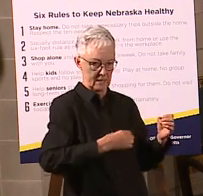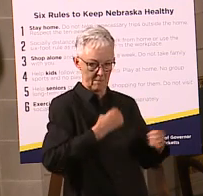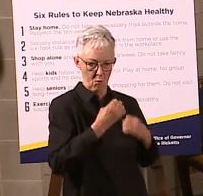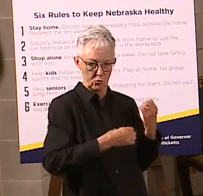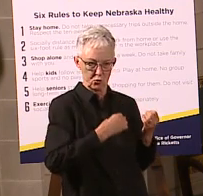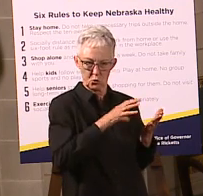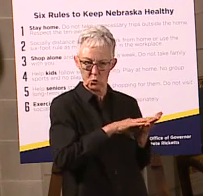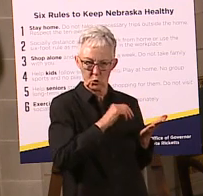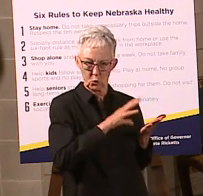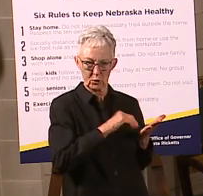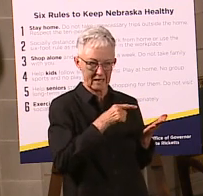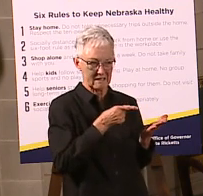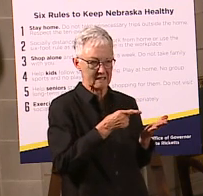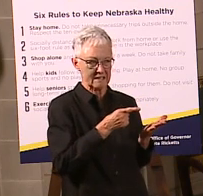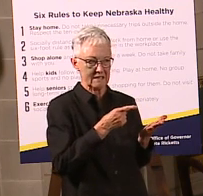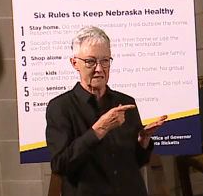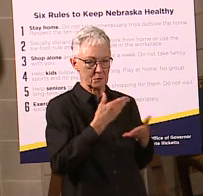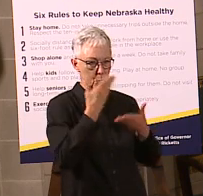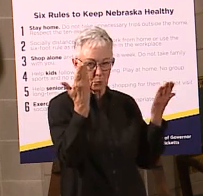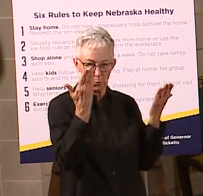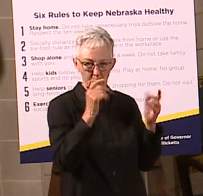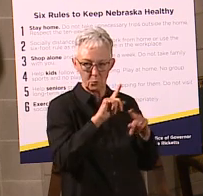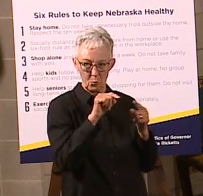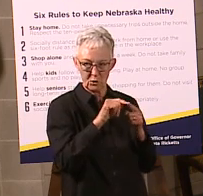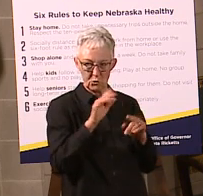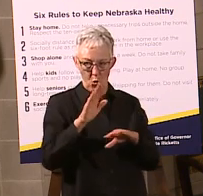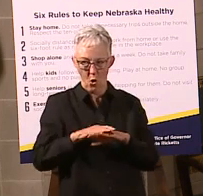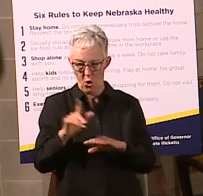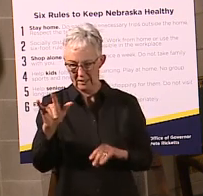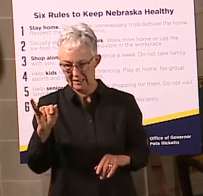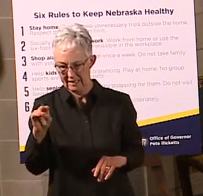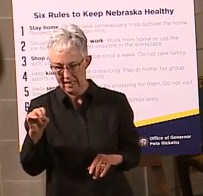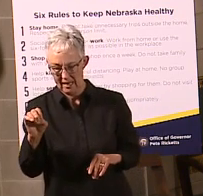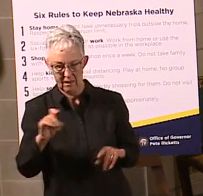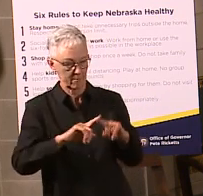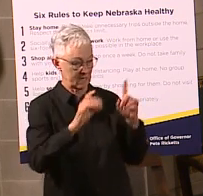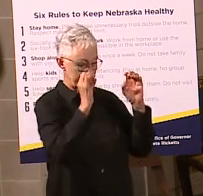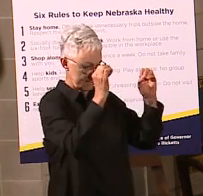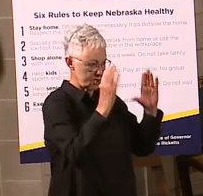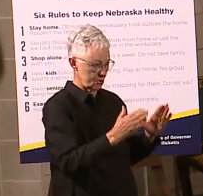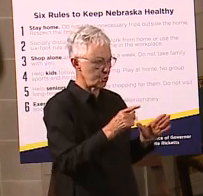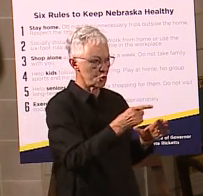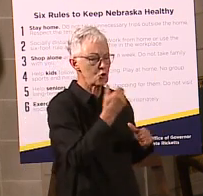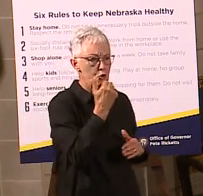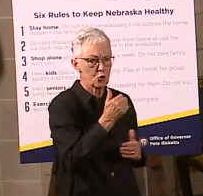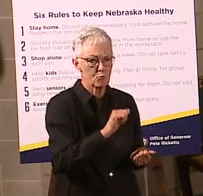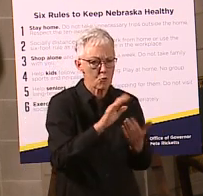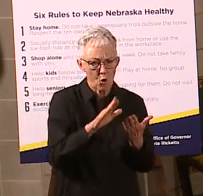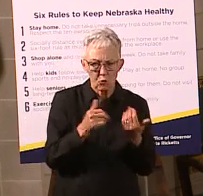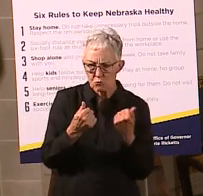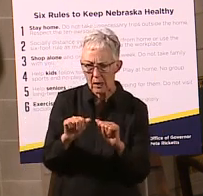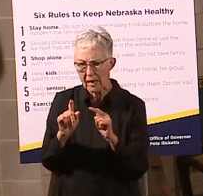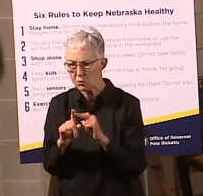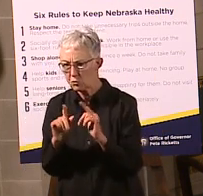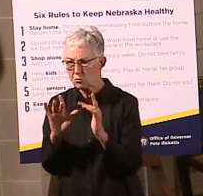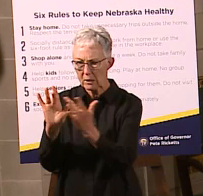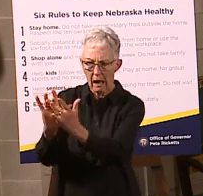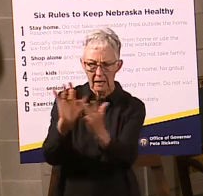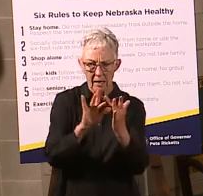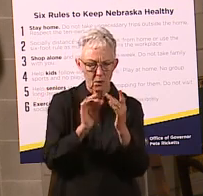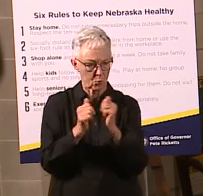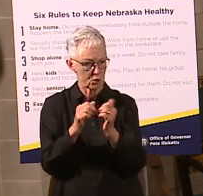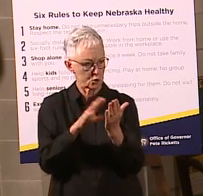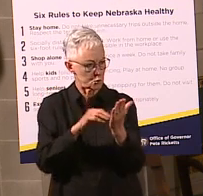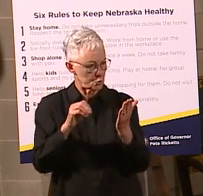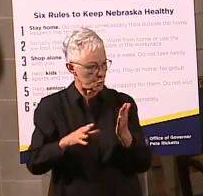need that contact, right? And so, our teachers have done remarkable jobs of finding ways to reach students in a lot of different fashions. Certainly,